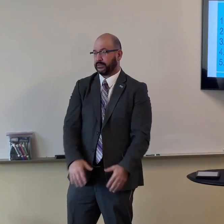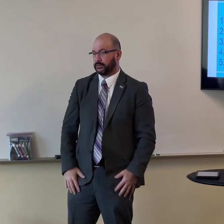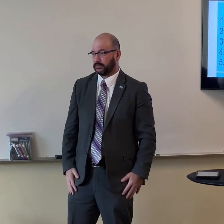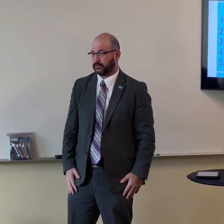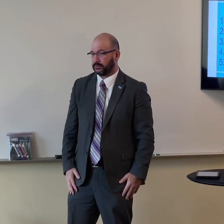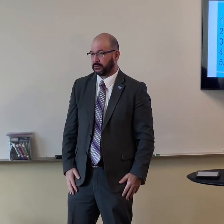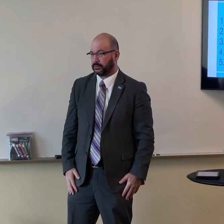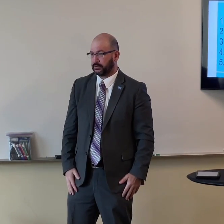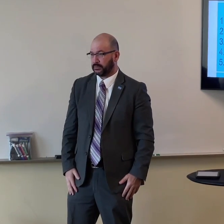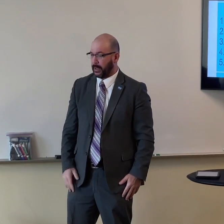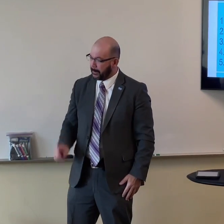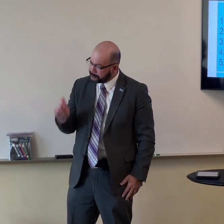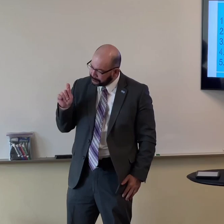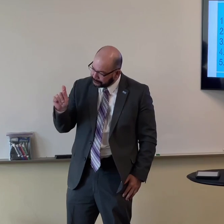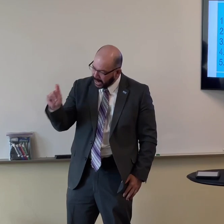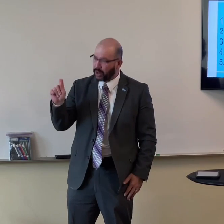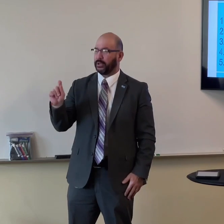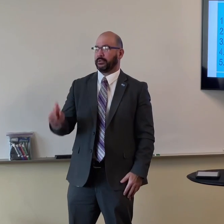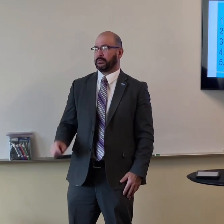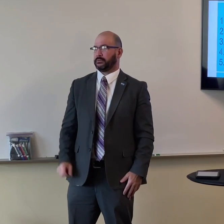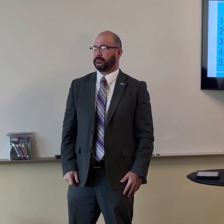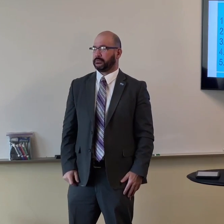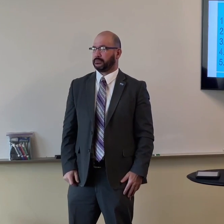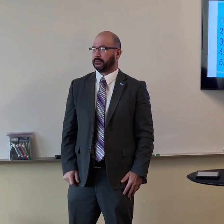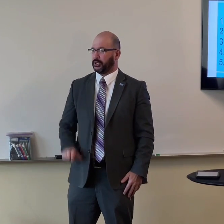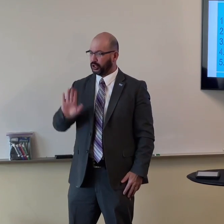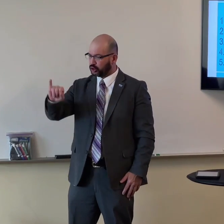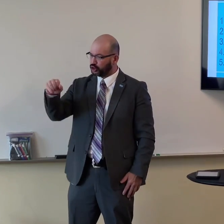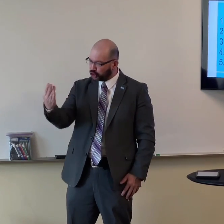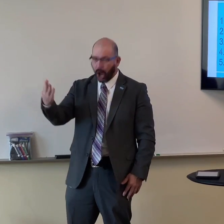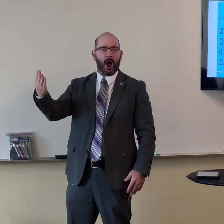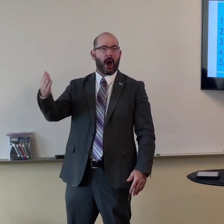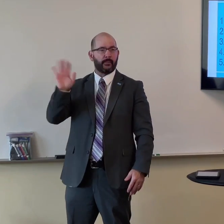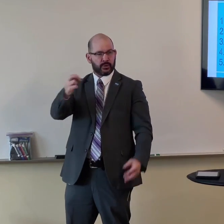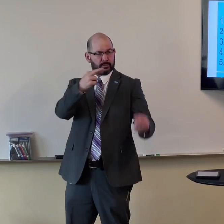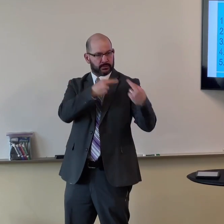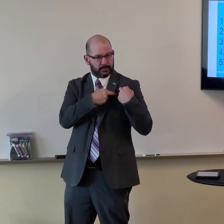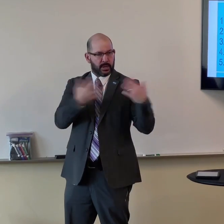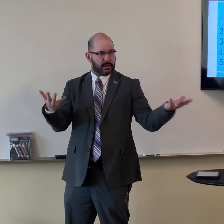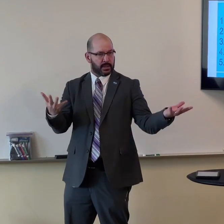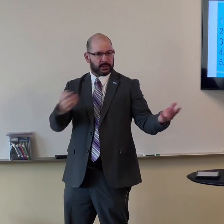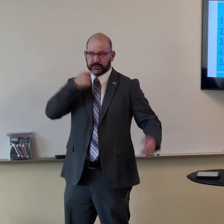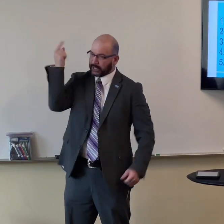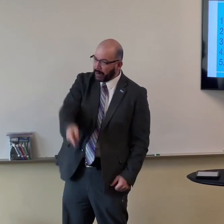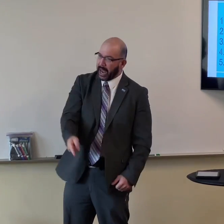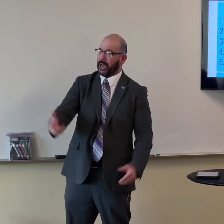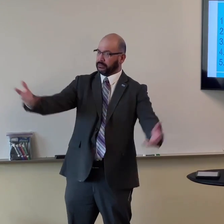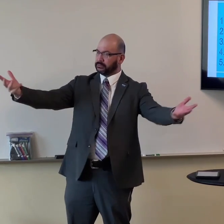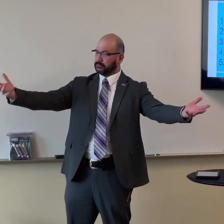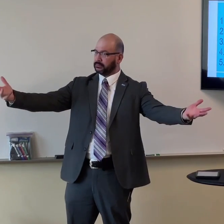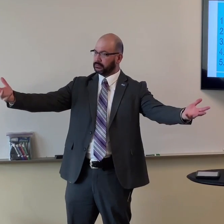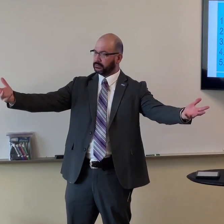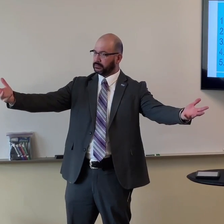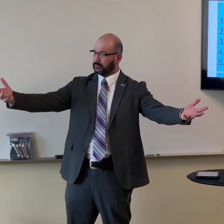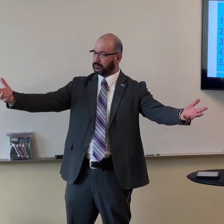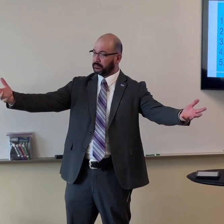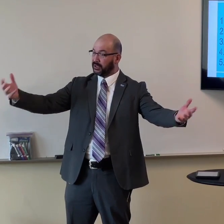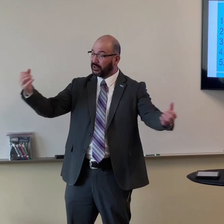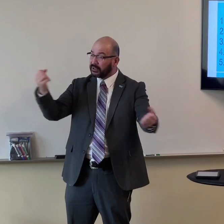God's, God tells you to love your wife. Period. That's your job, your responsibility. You're, you're commanded to love your wife.